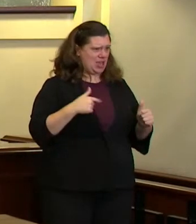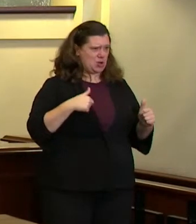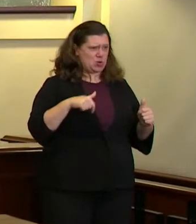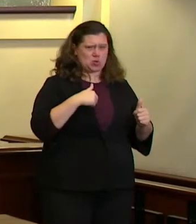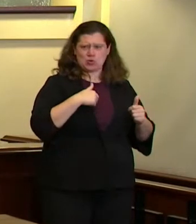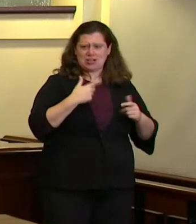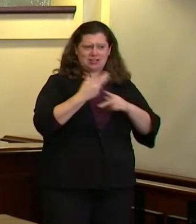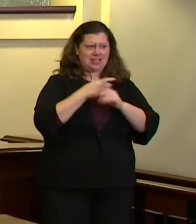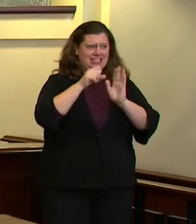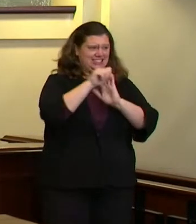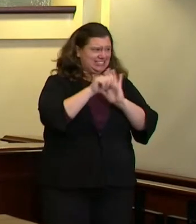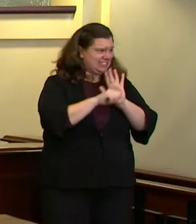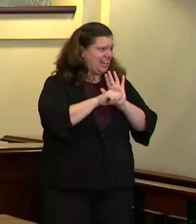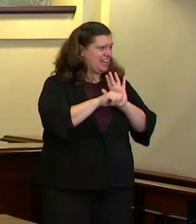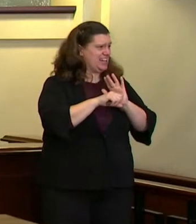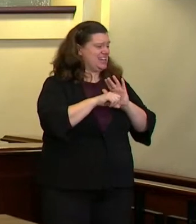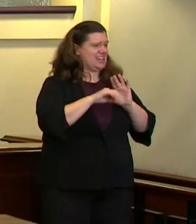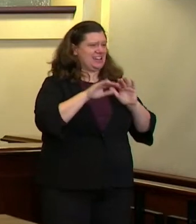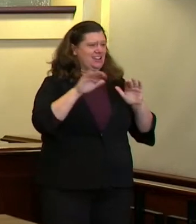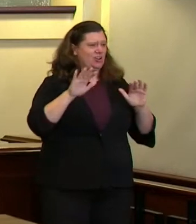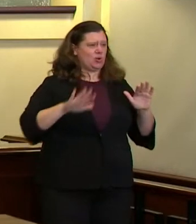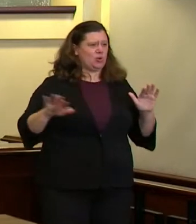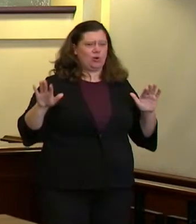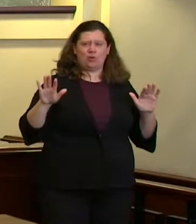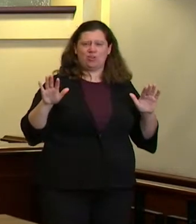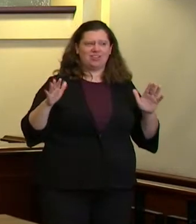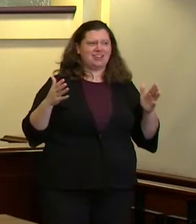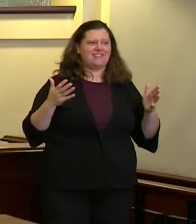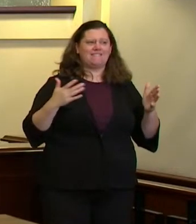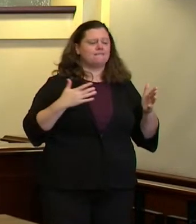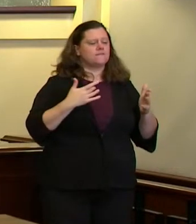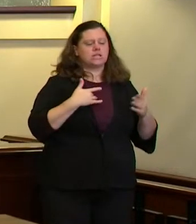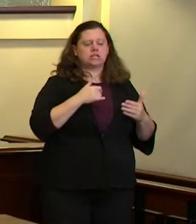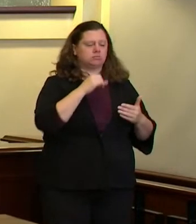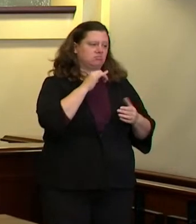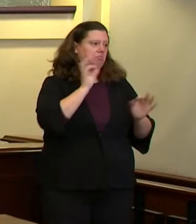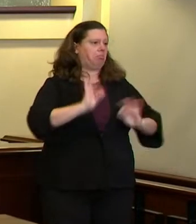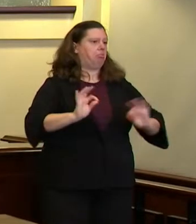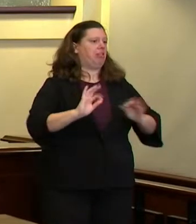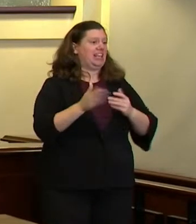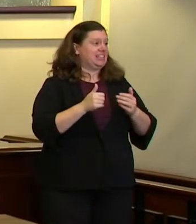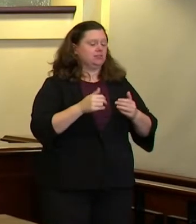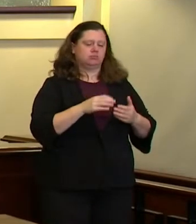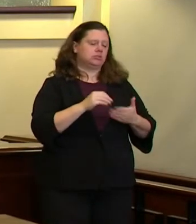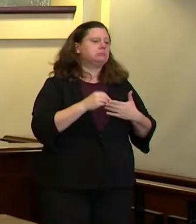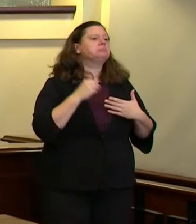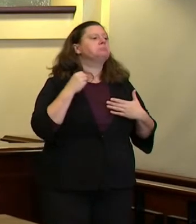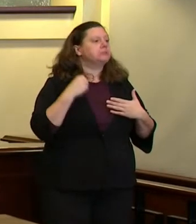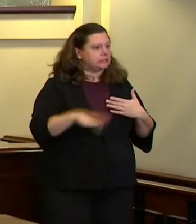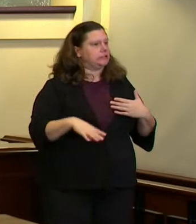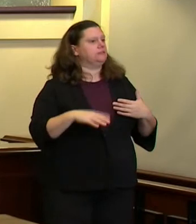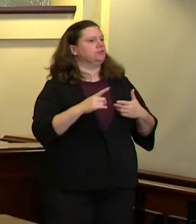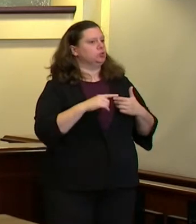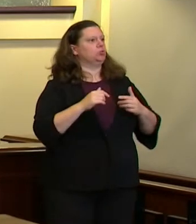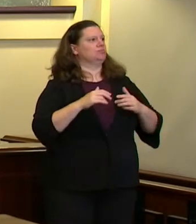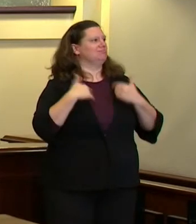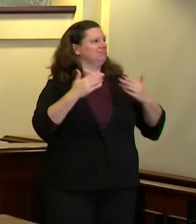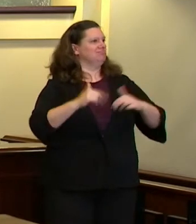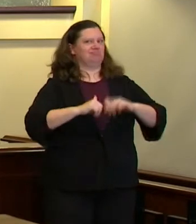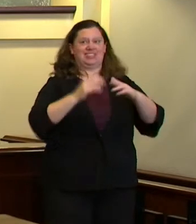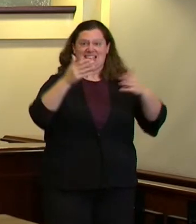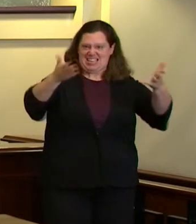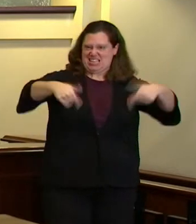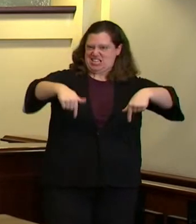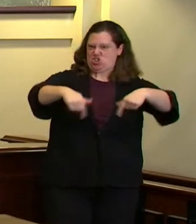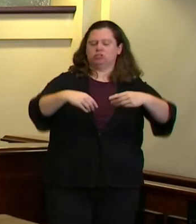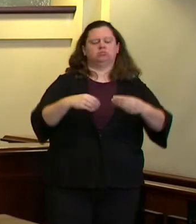around the nation that it is very very difficult and expensive to build them here and therefore it